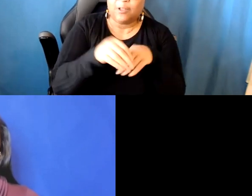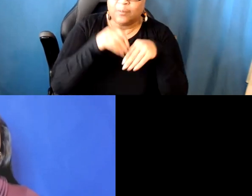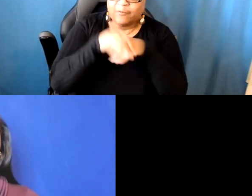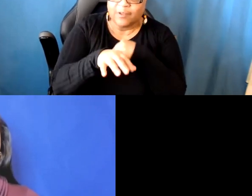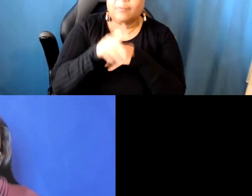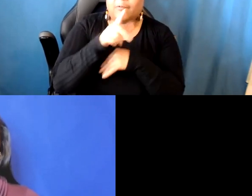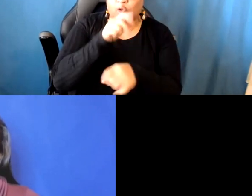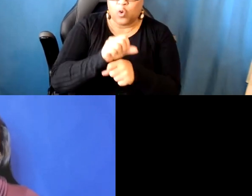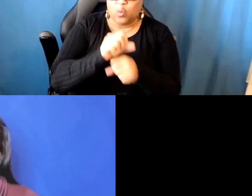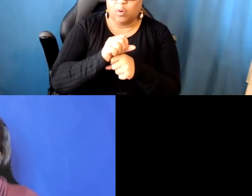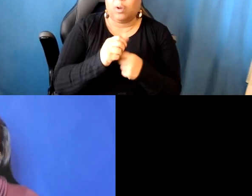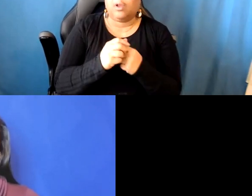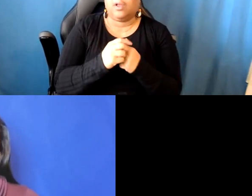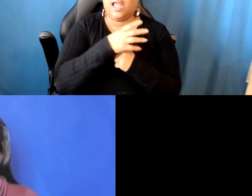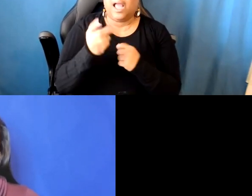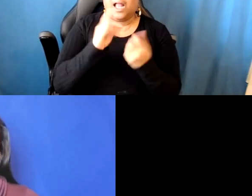in relationship to that.